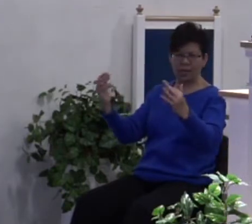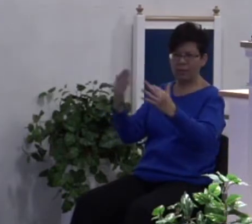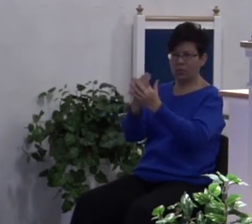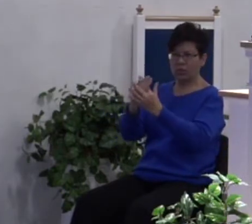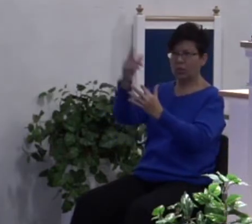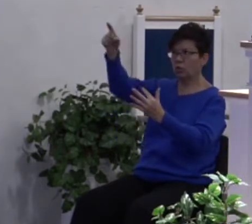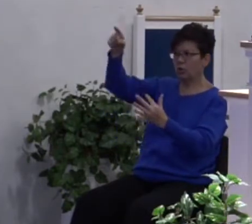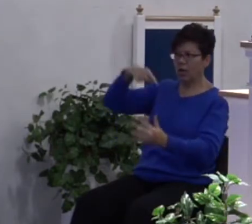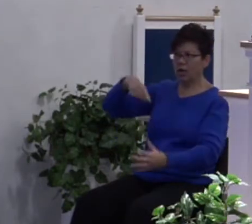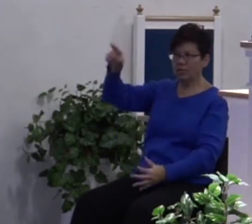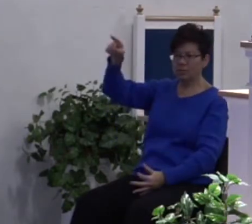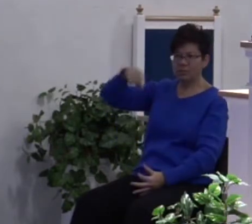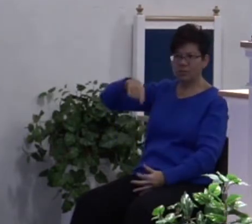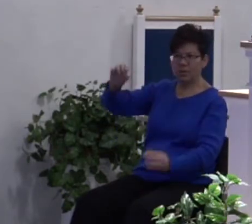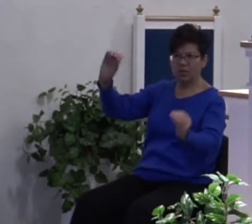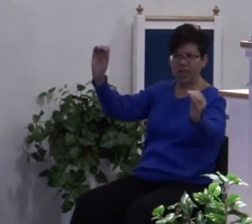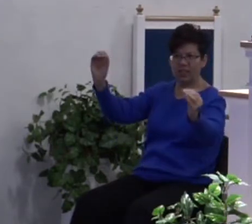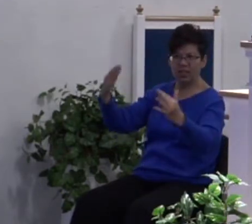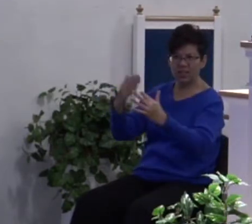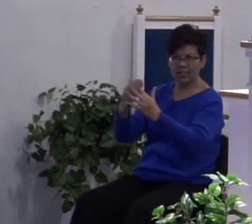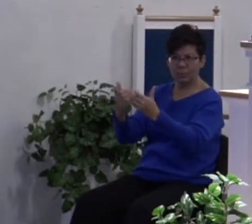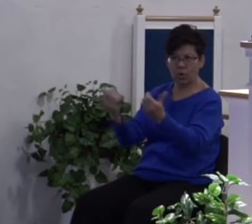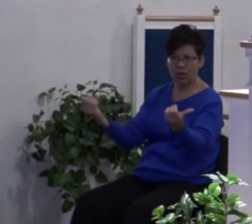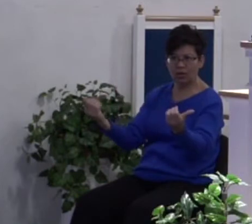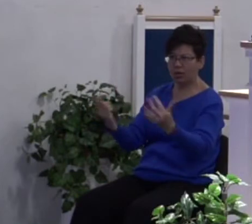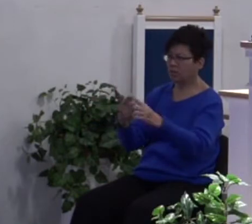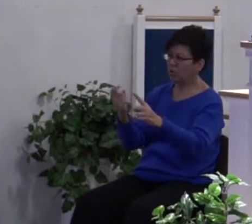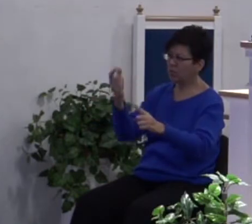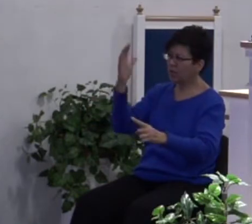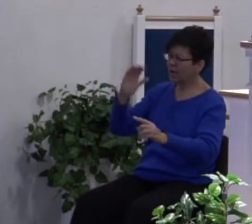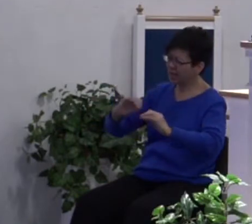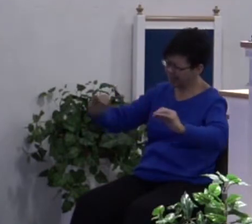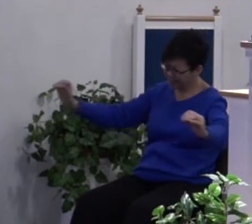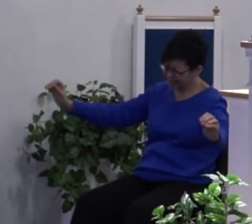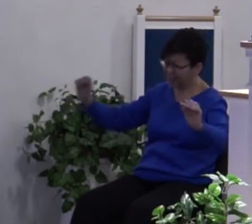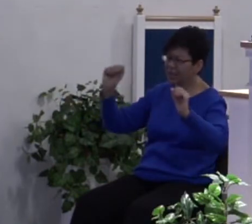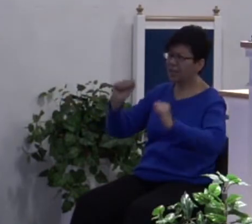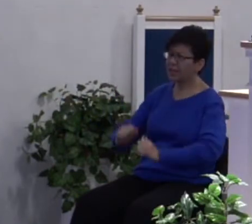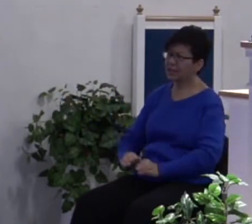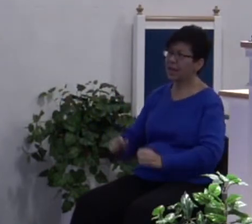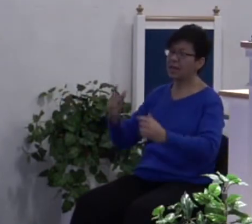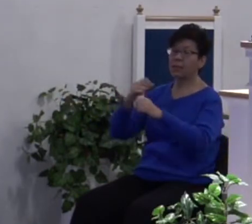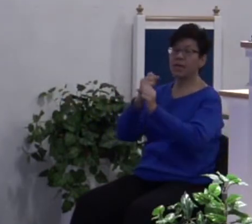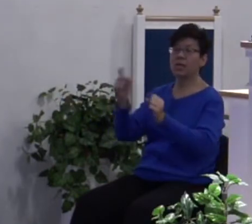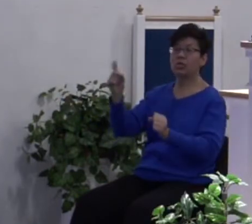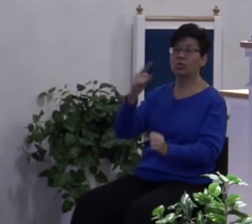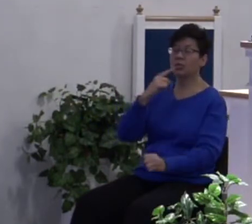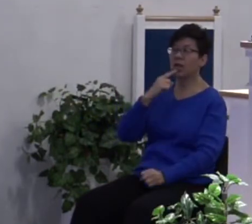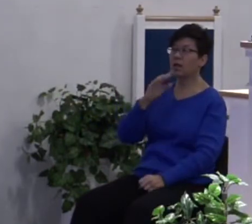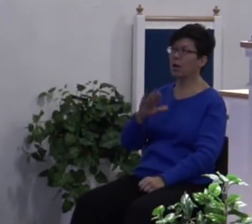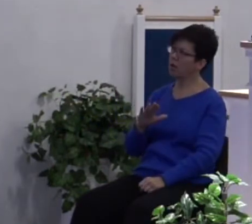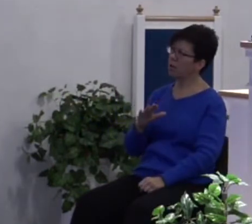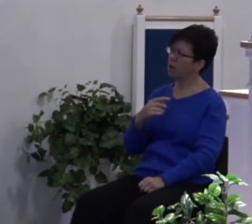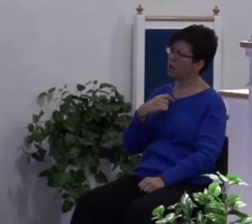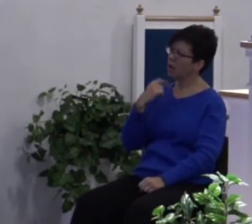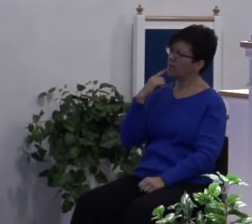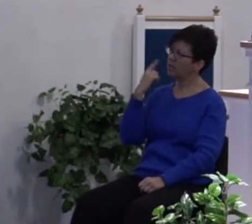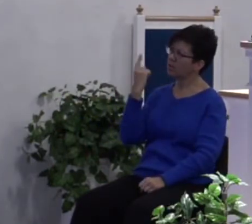and God. Nothing can separate you from God. Nothing can come and make you say I think something might be a little bit better